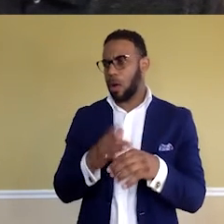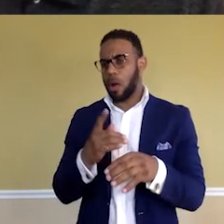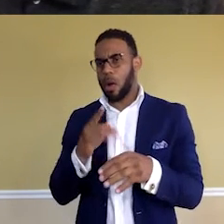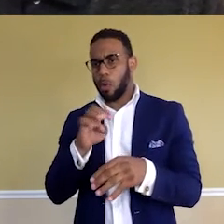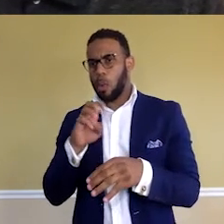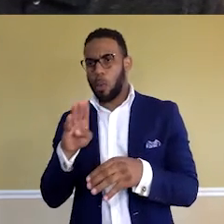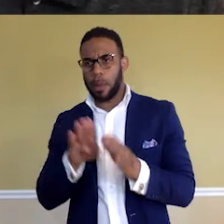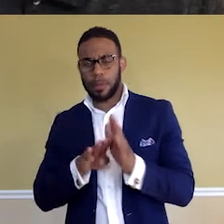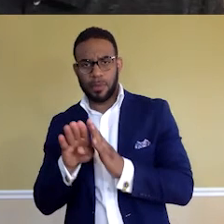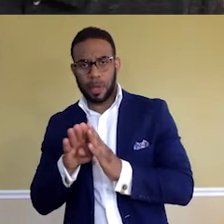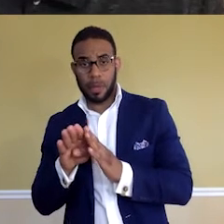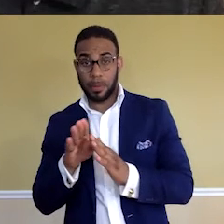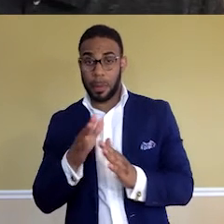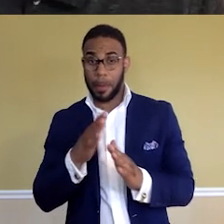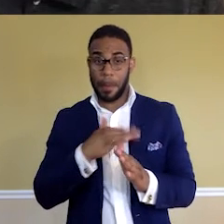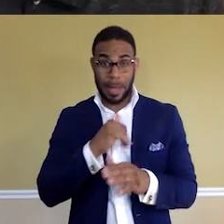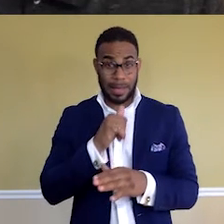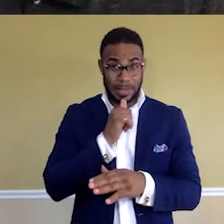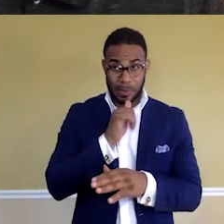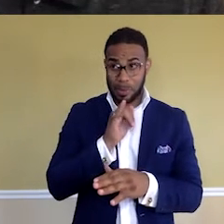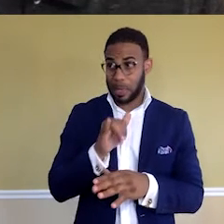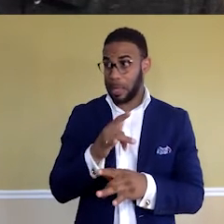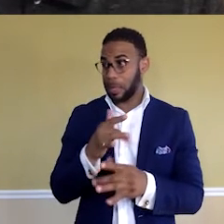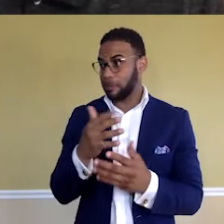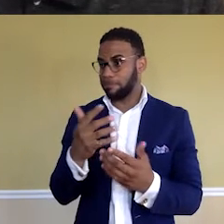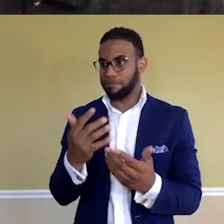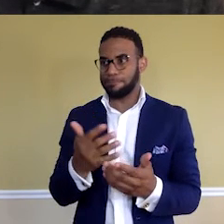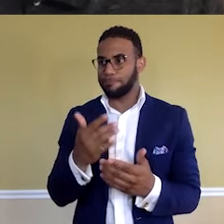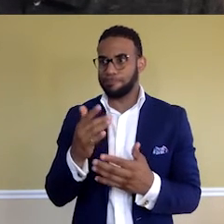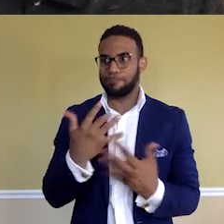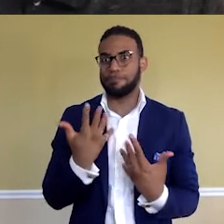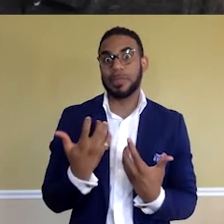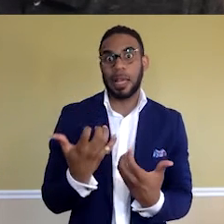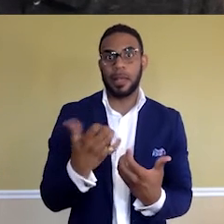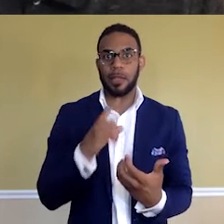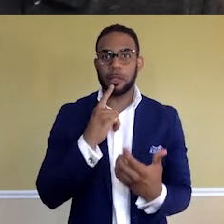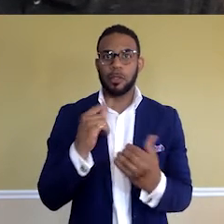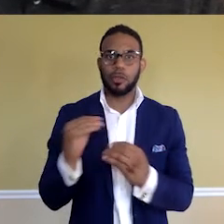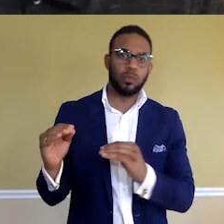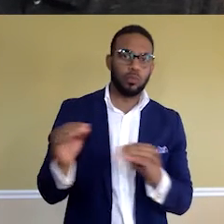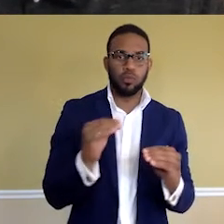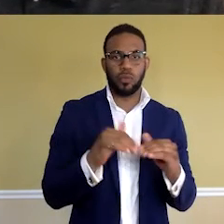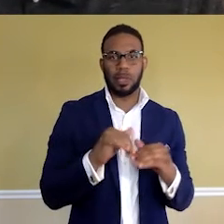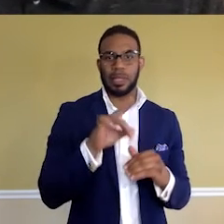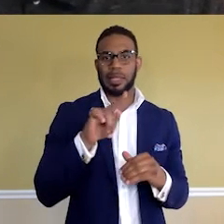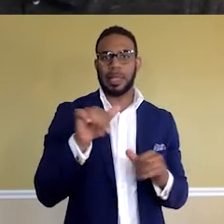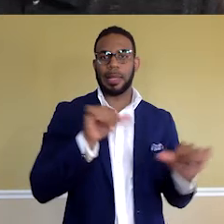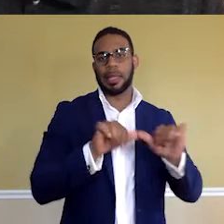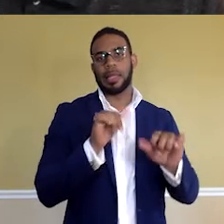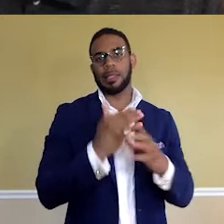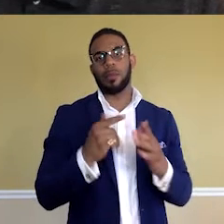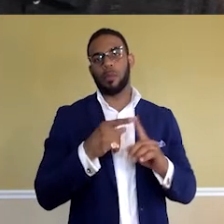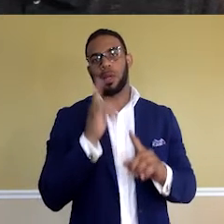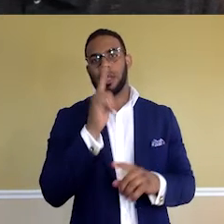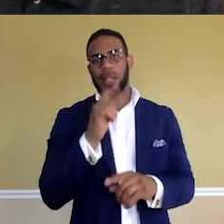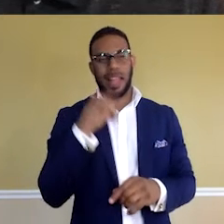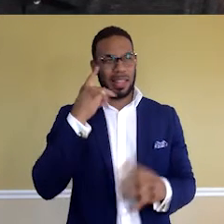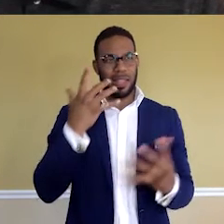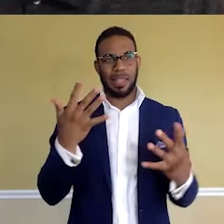But my secret, like, desire is to move into data science at some point. And I think the combination of